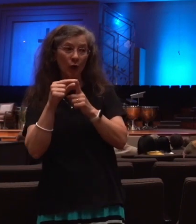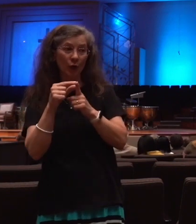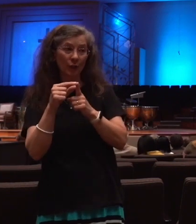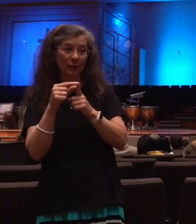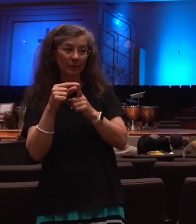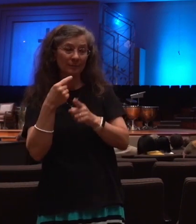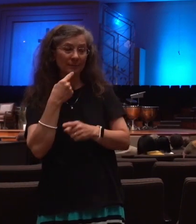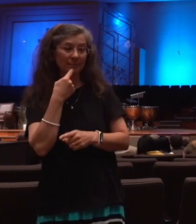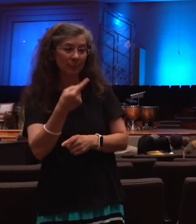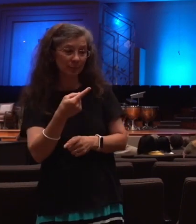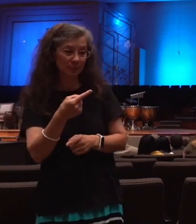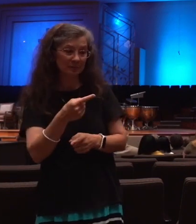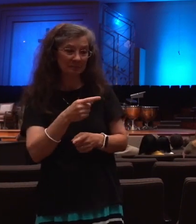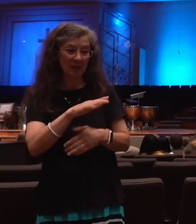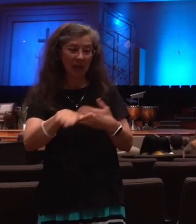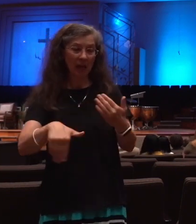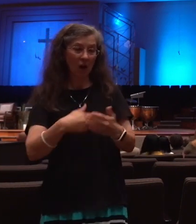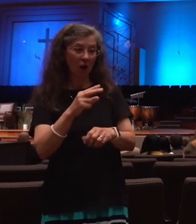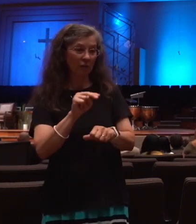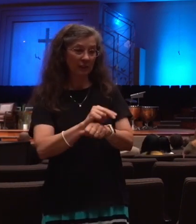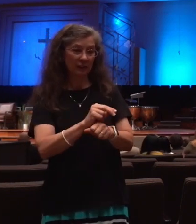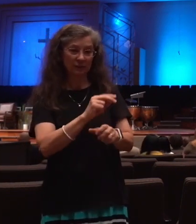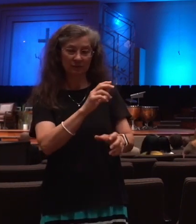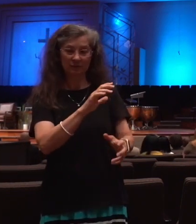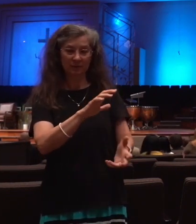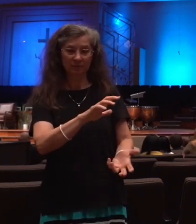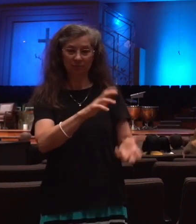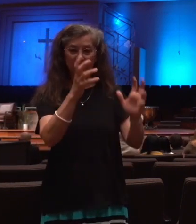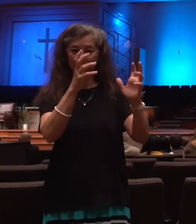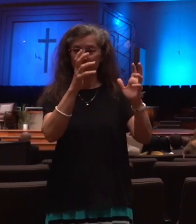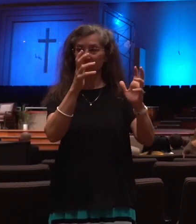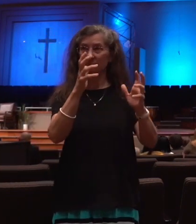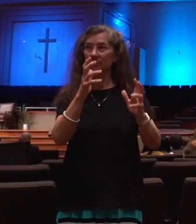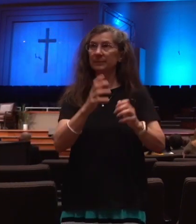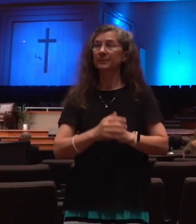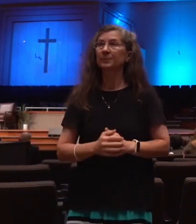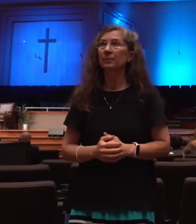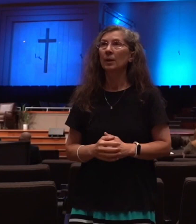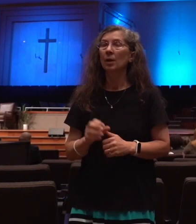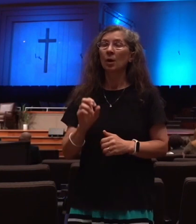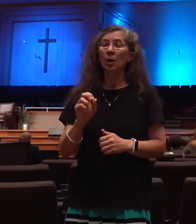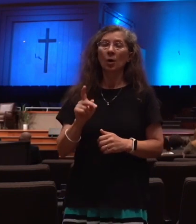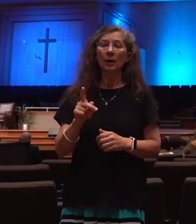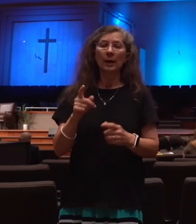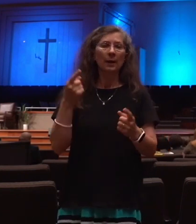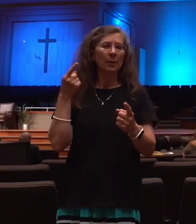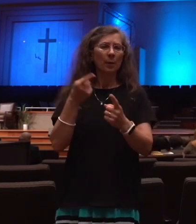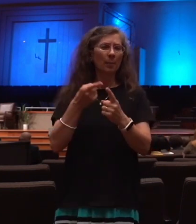So we see the period. We see the progression. Finally, let's look at the purpose. What is the purpose of the tribulation?